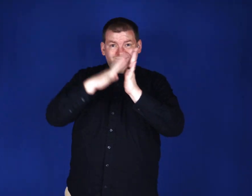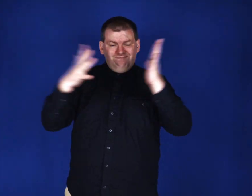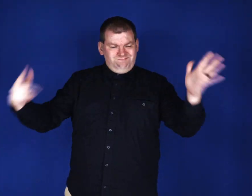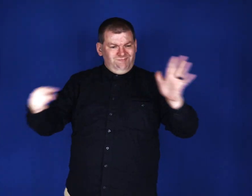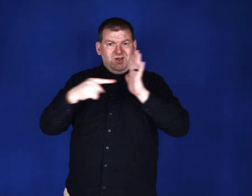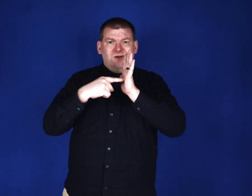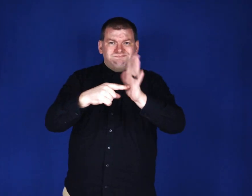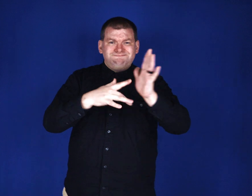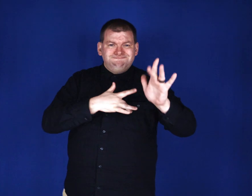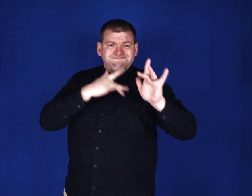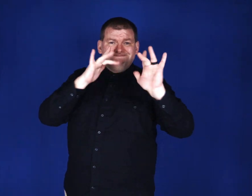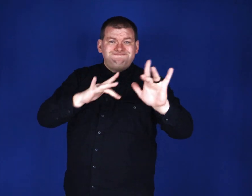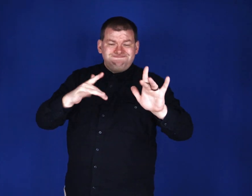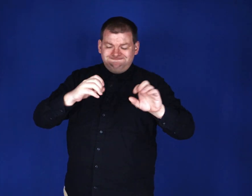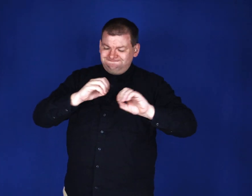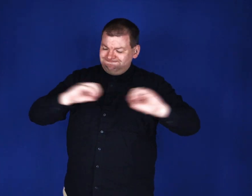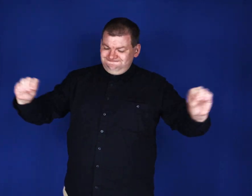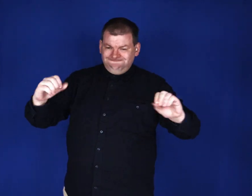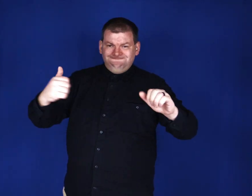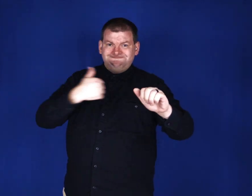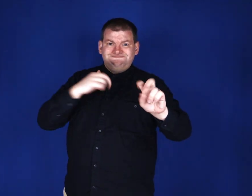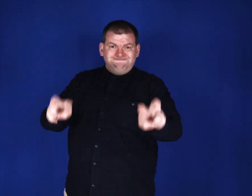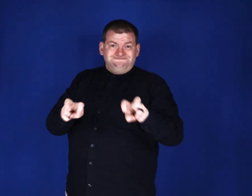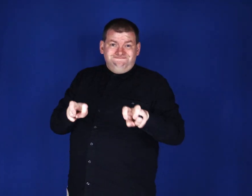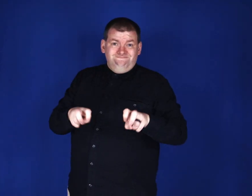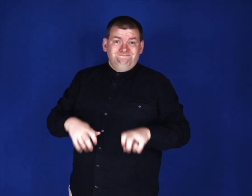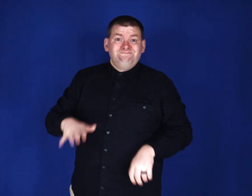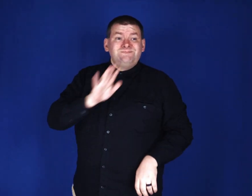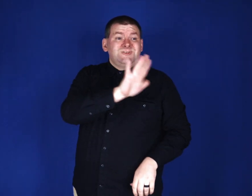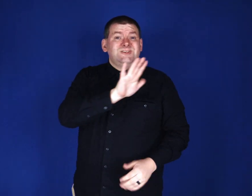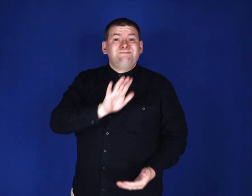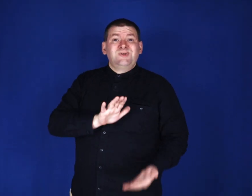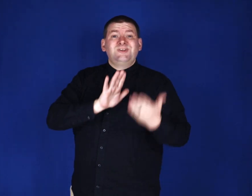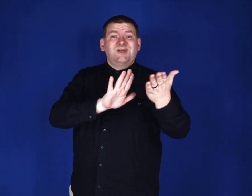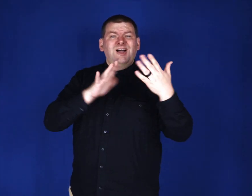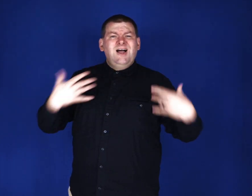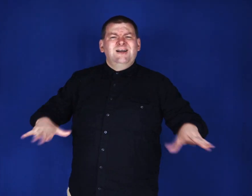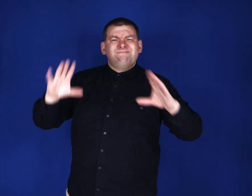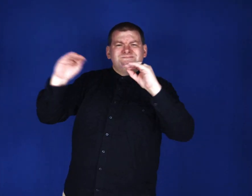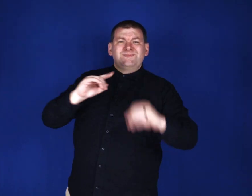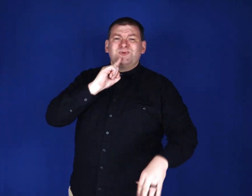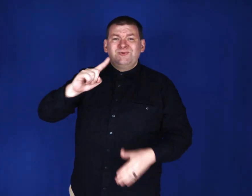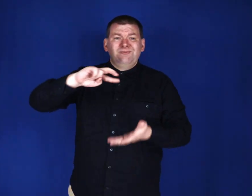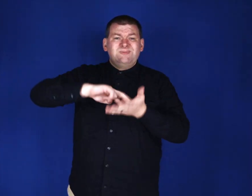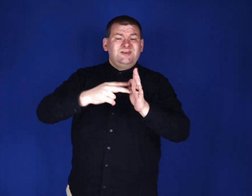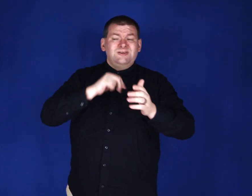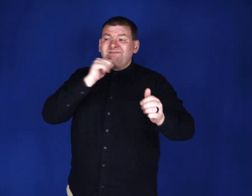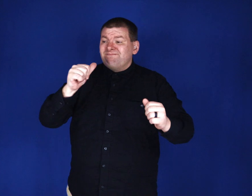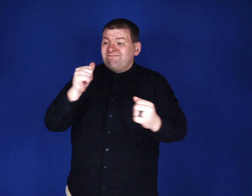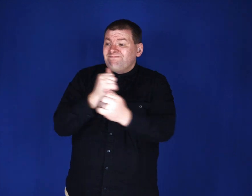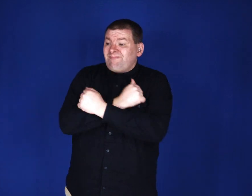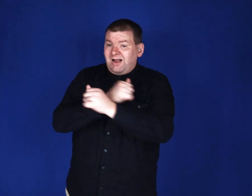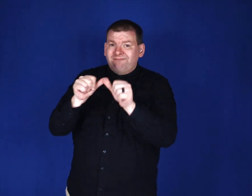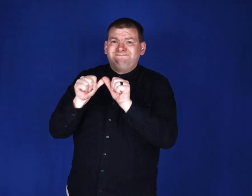-in-law exemplifies compassion and selflessness. His presence has taught me the true meaning of unconditional love,